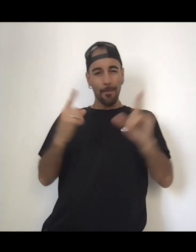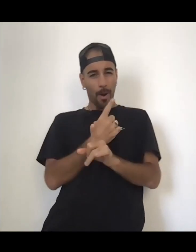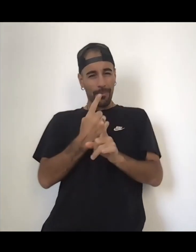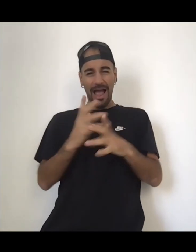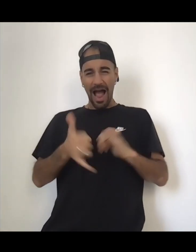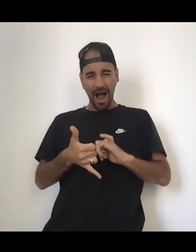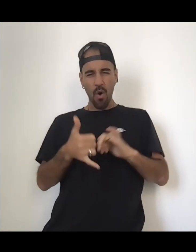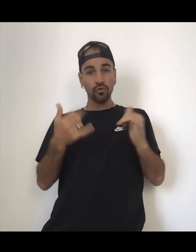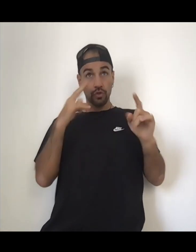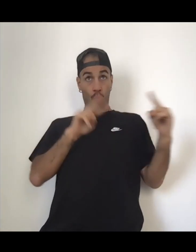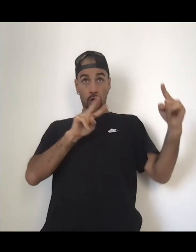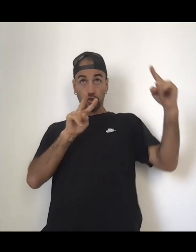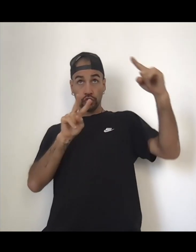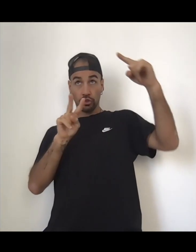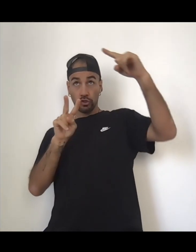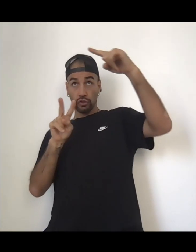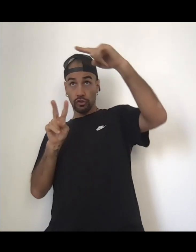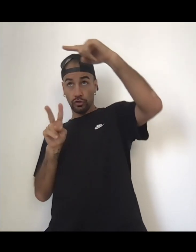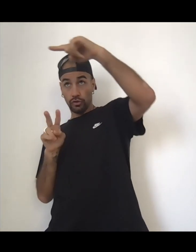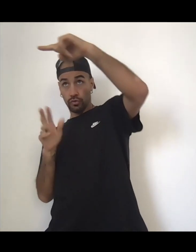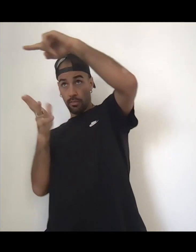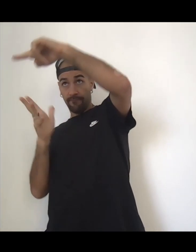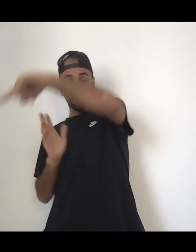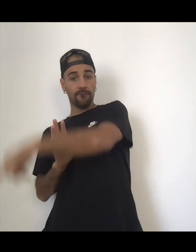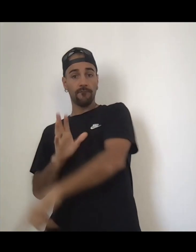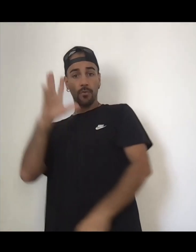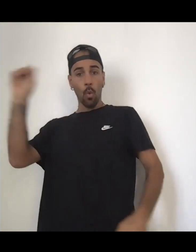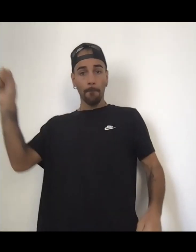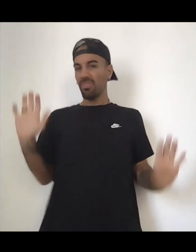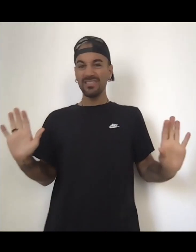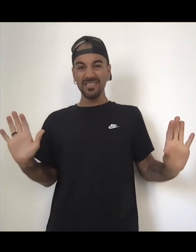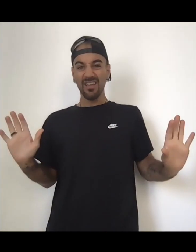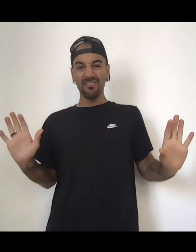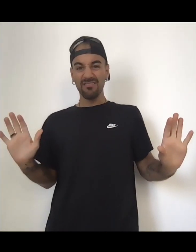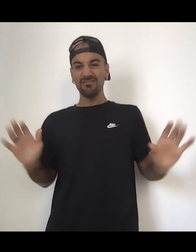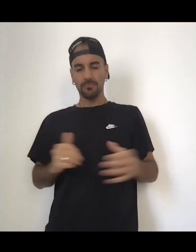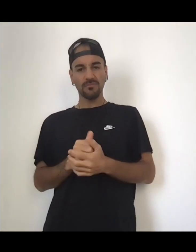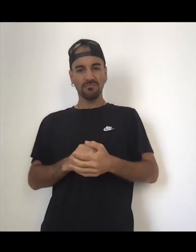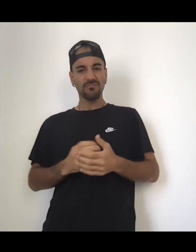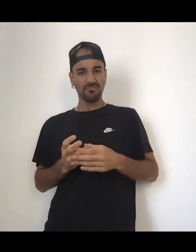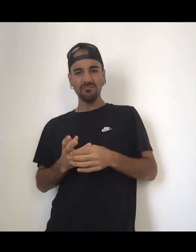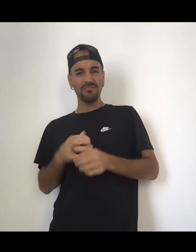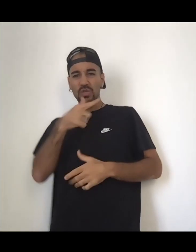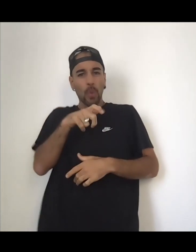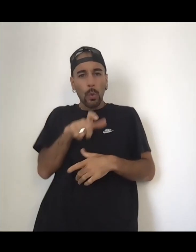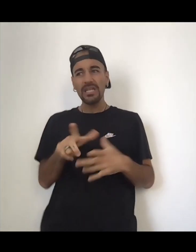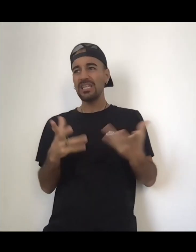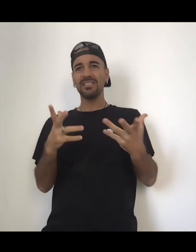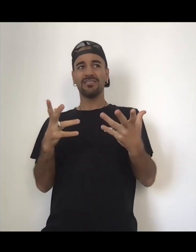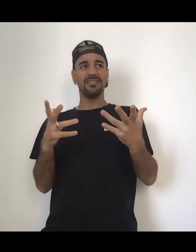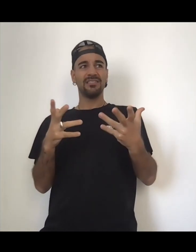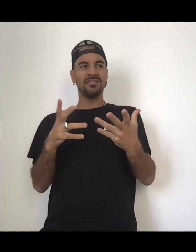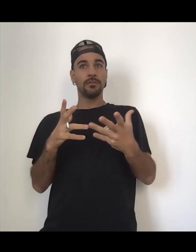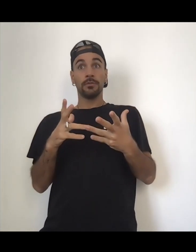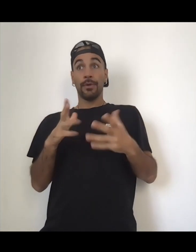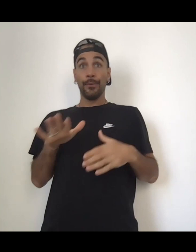create quiet. And when you can create quiet and it doesn't need to necessarily be quiet in the atmosphere, like you can find quiet on a bus, on